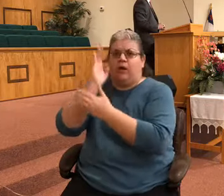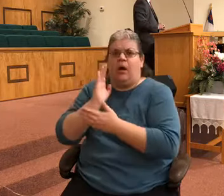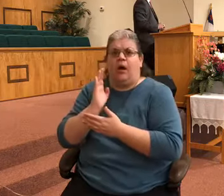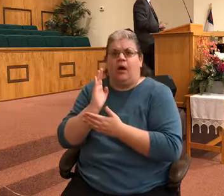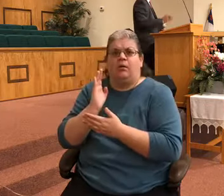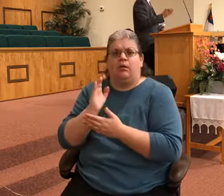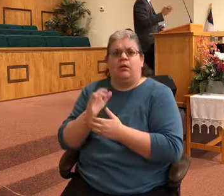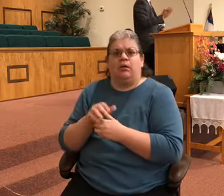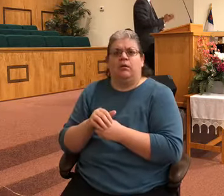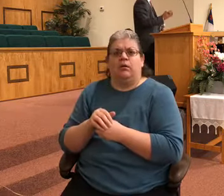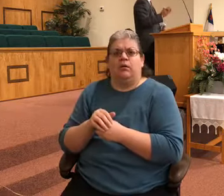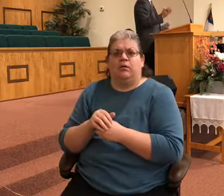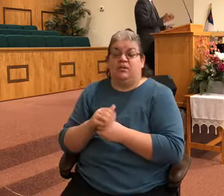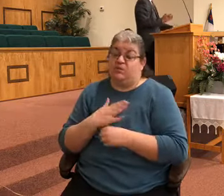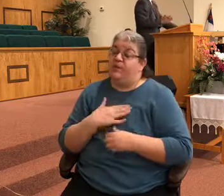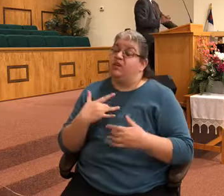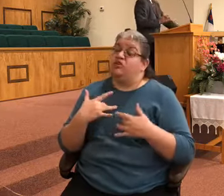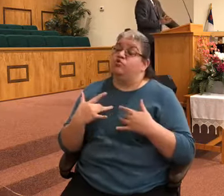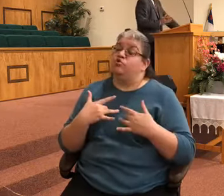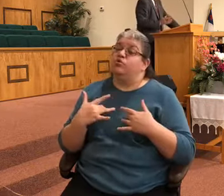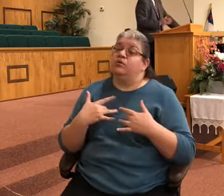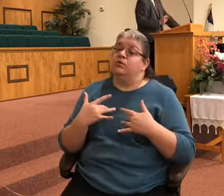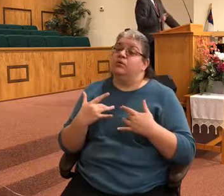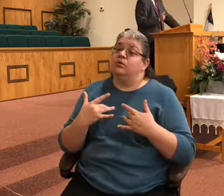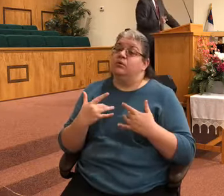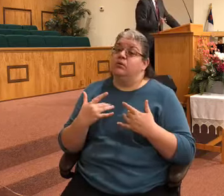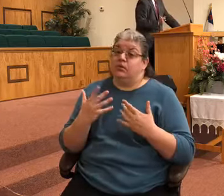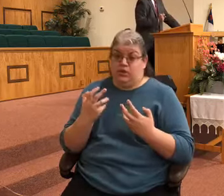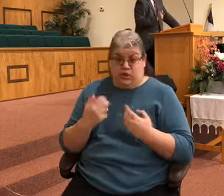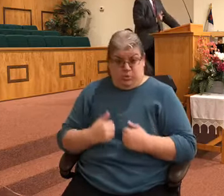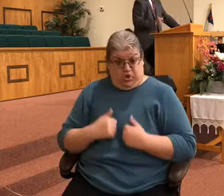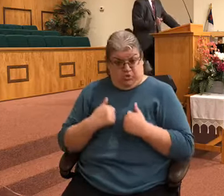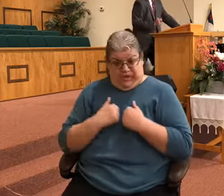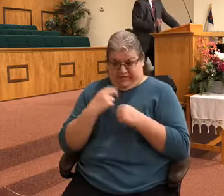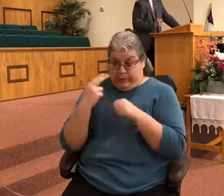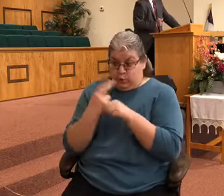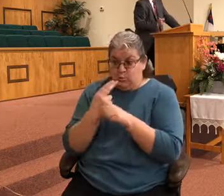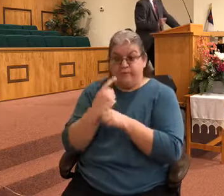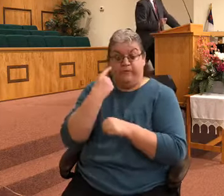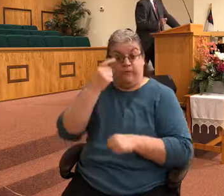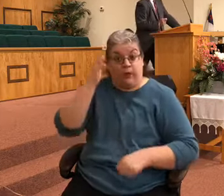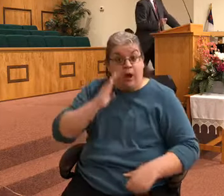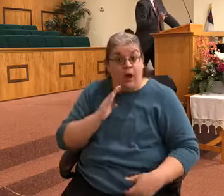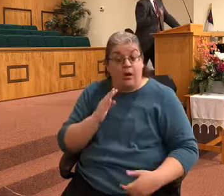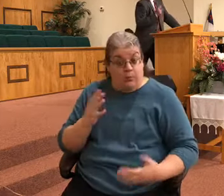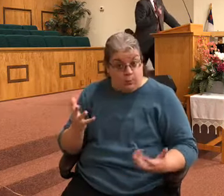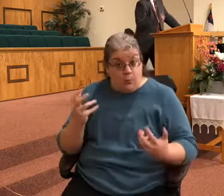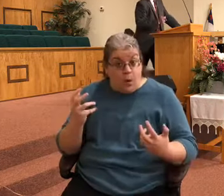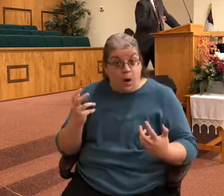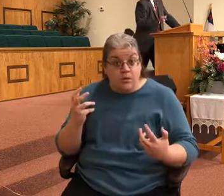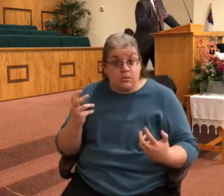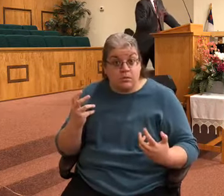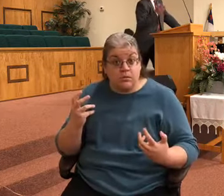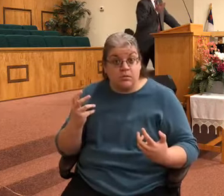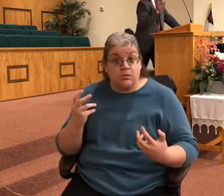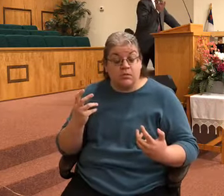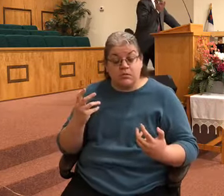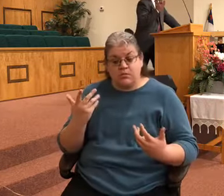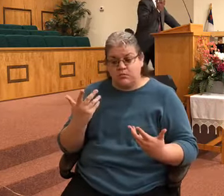you see if you want to make if you want your life to be useful for God if you want your life to make to be